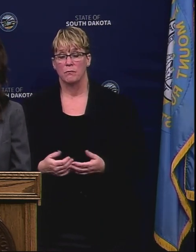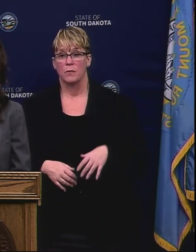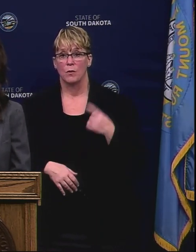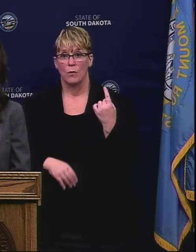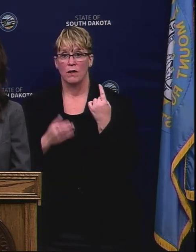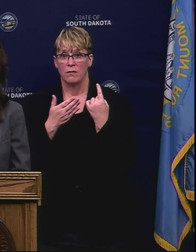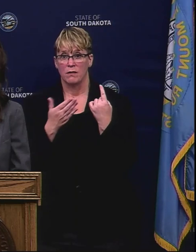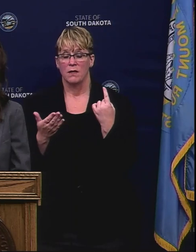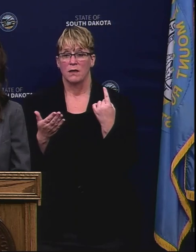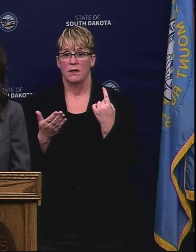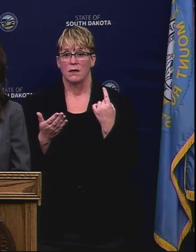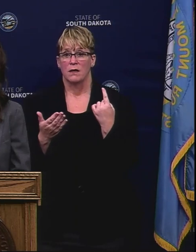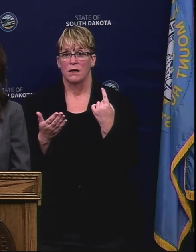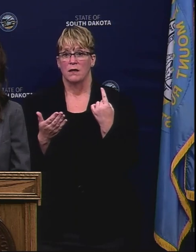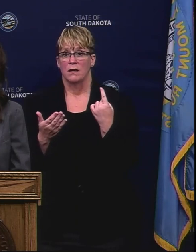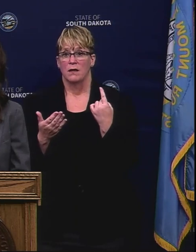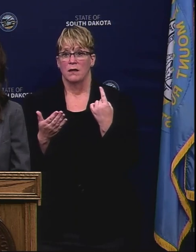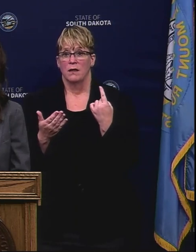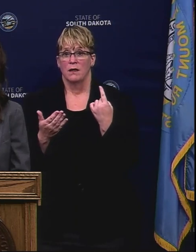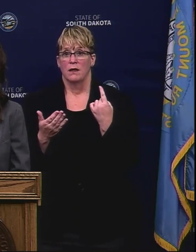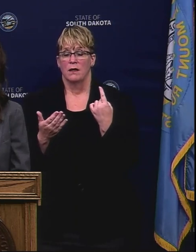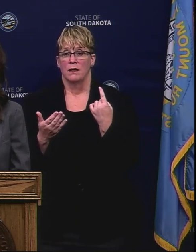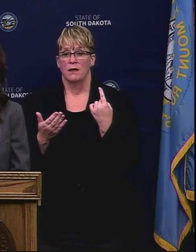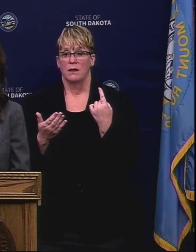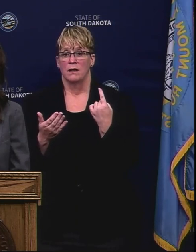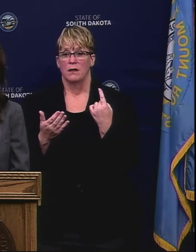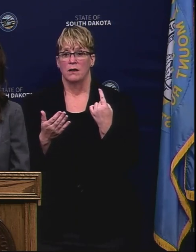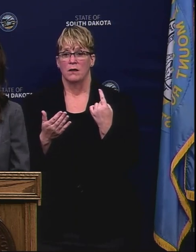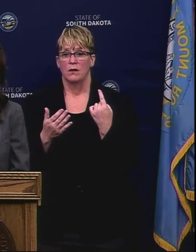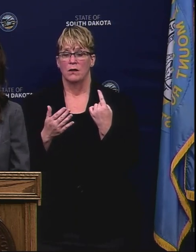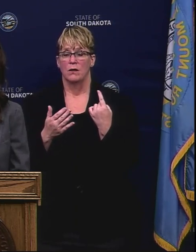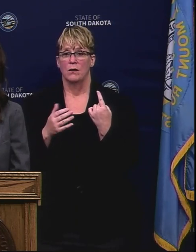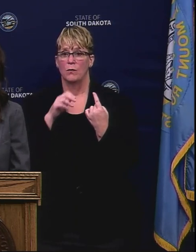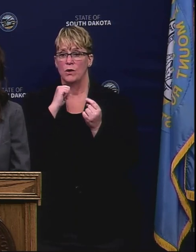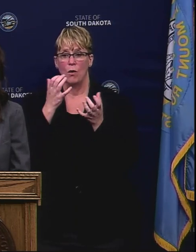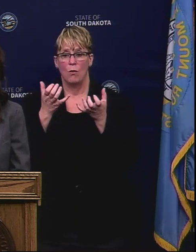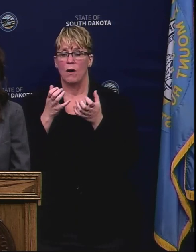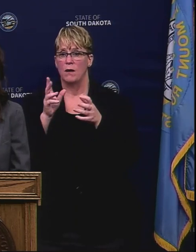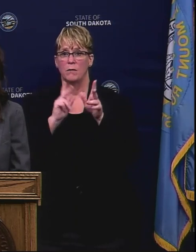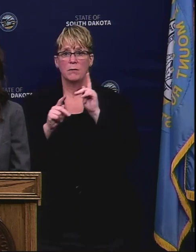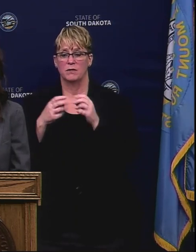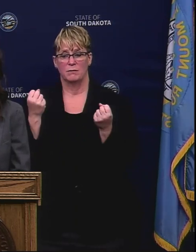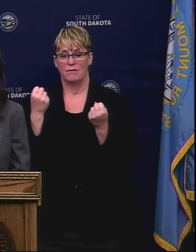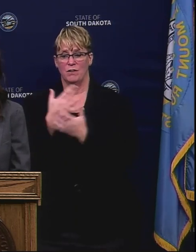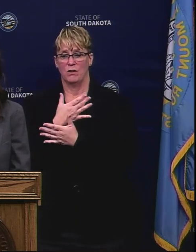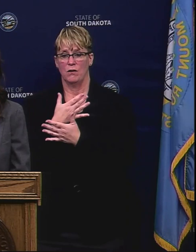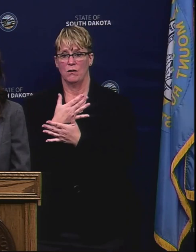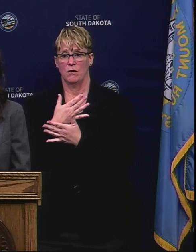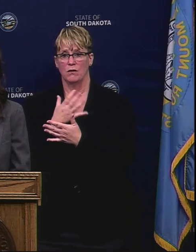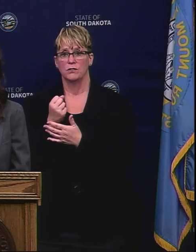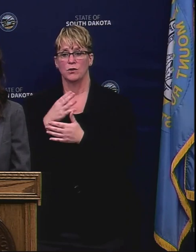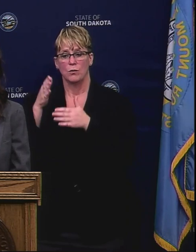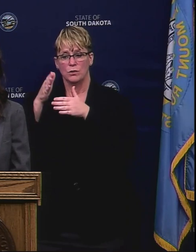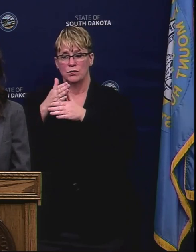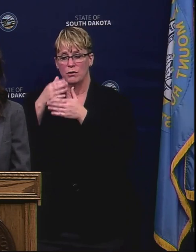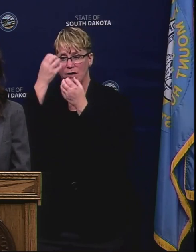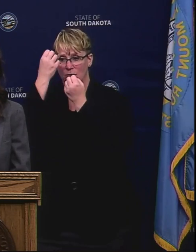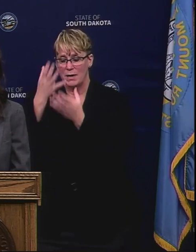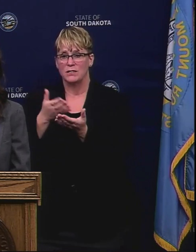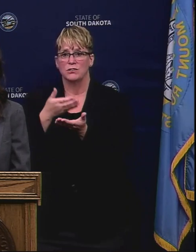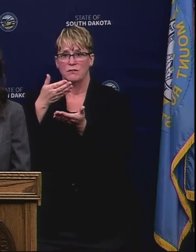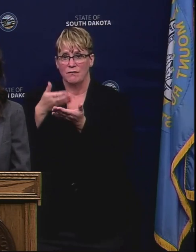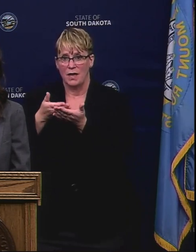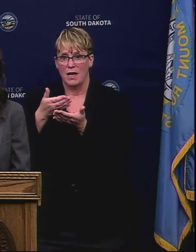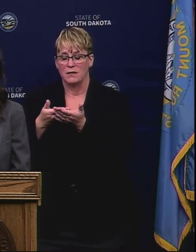facilitated is to push back on a lot of the fears that people have felt is to give them information and facts.